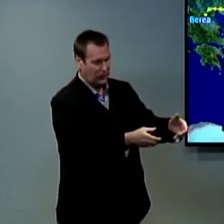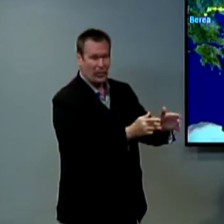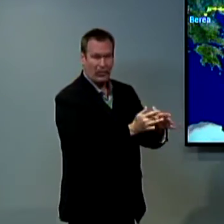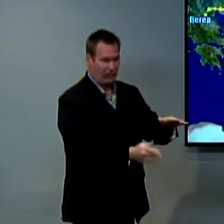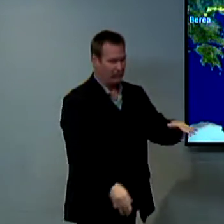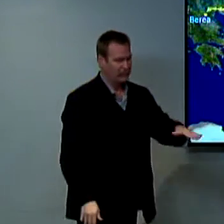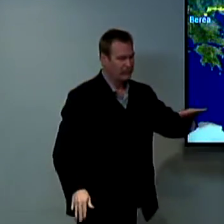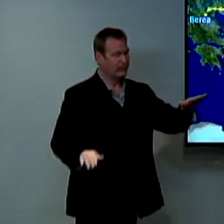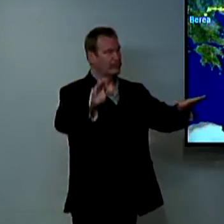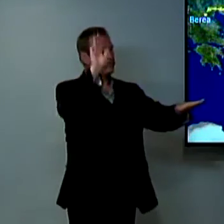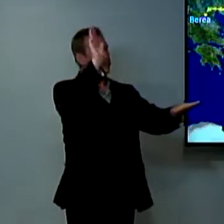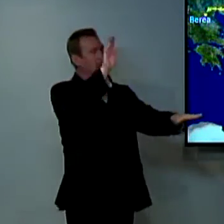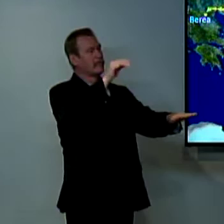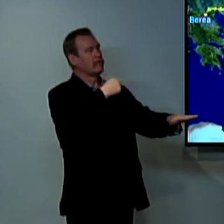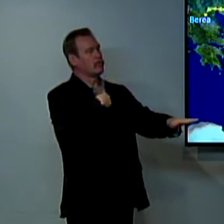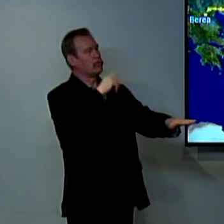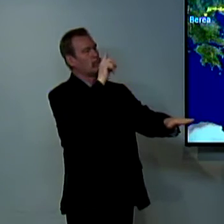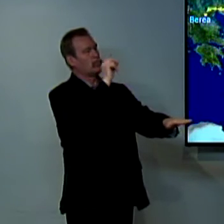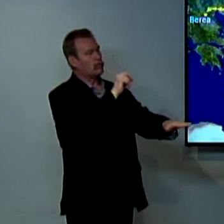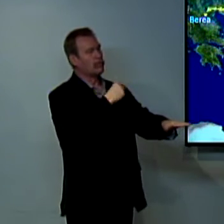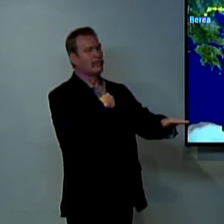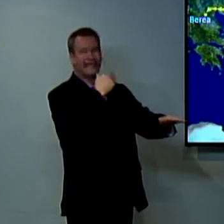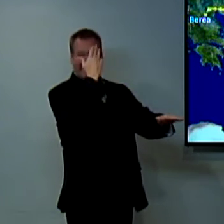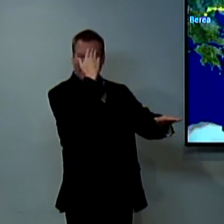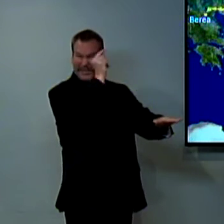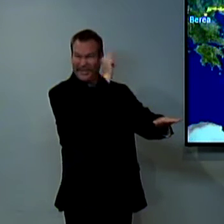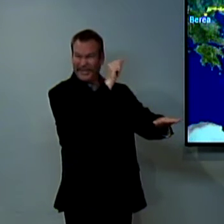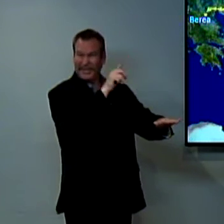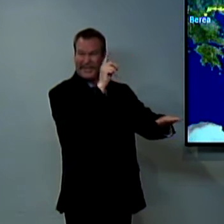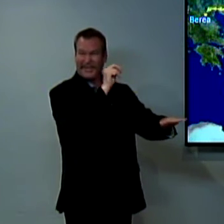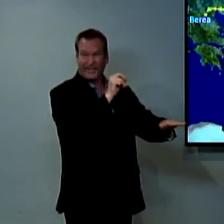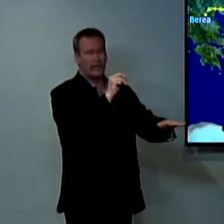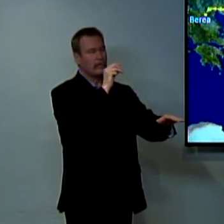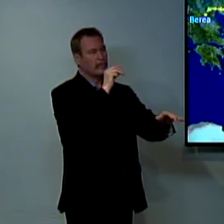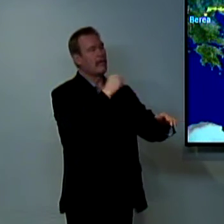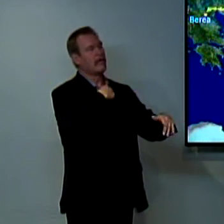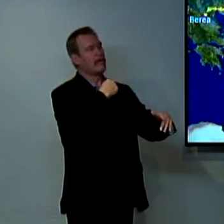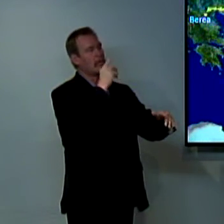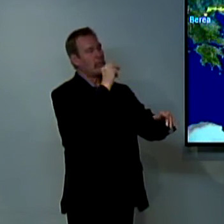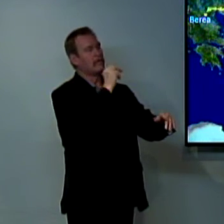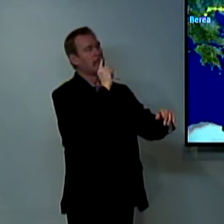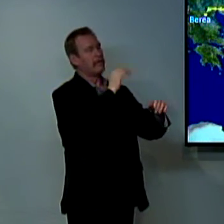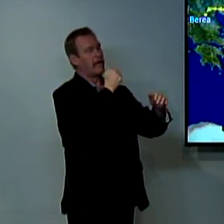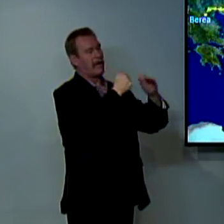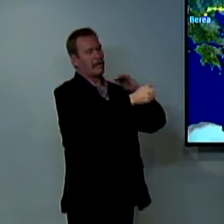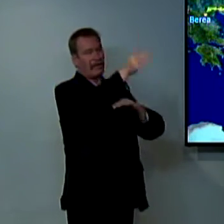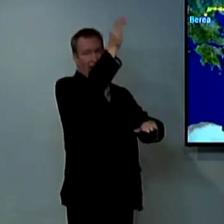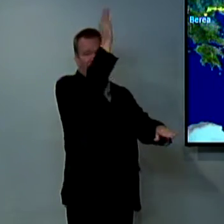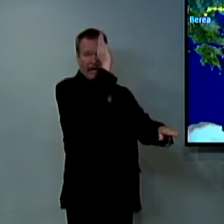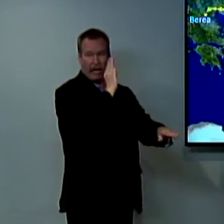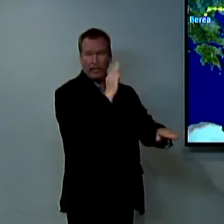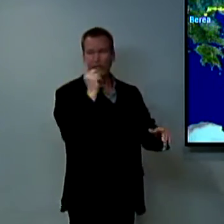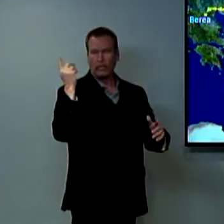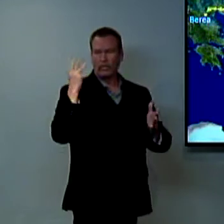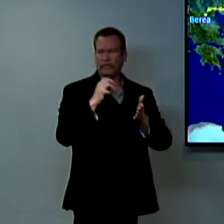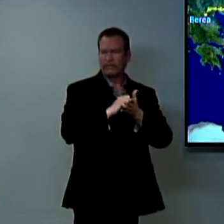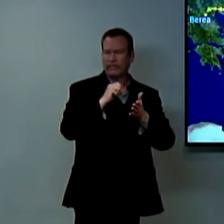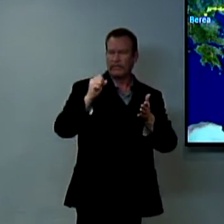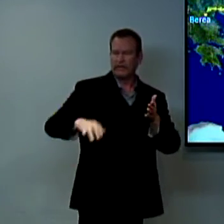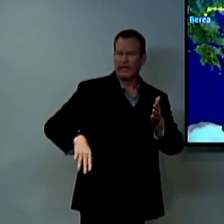and there was a bible they put their hand on it and say I solemnly swear to uphold the constitution under God and